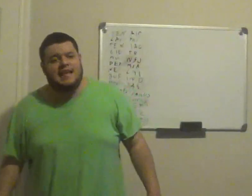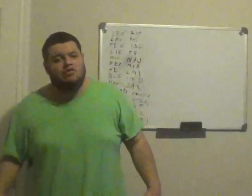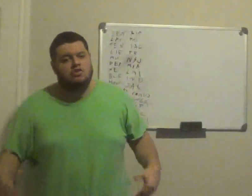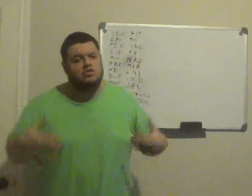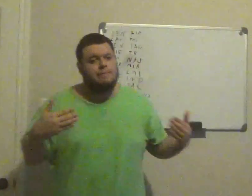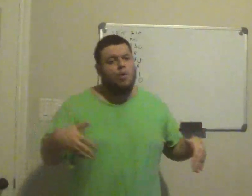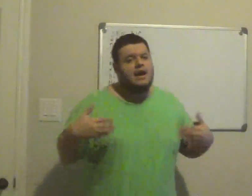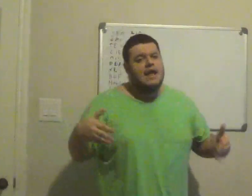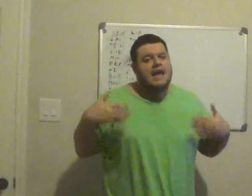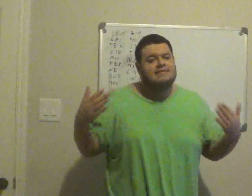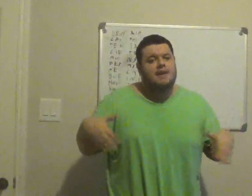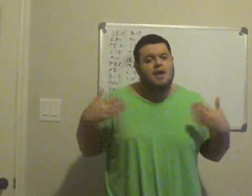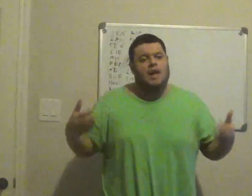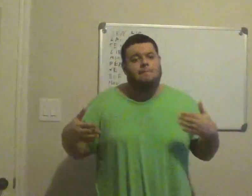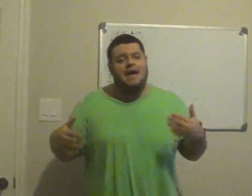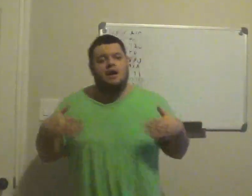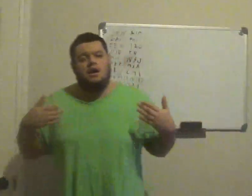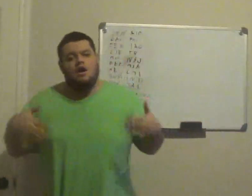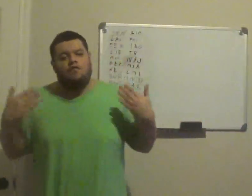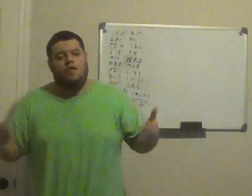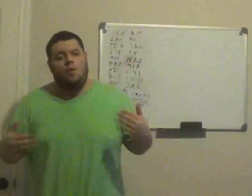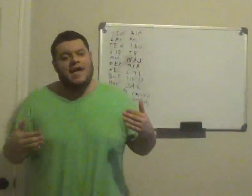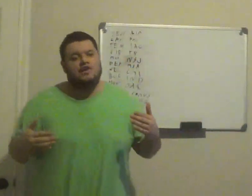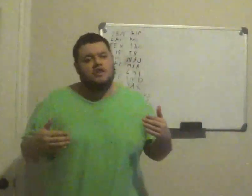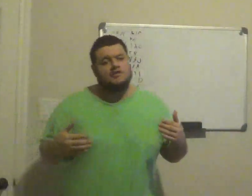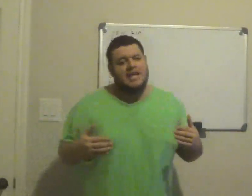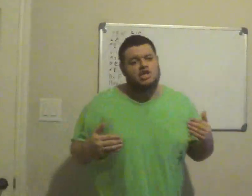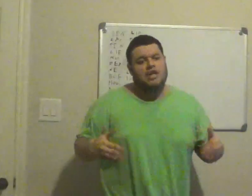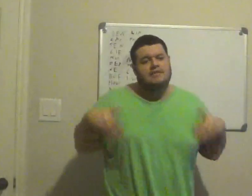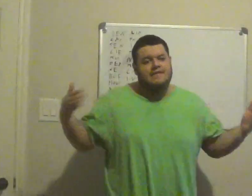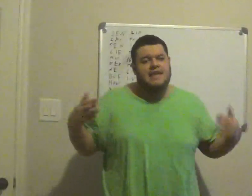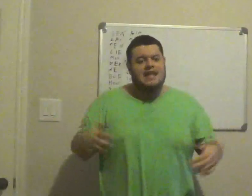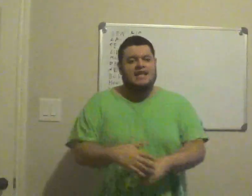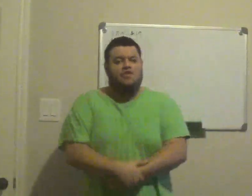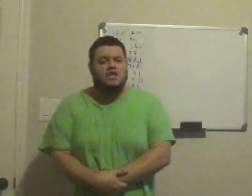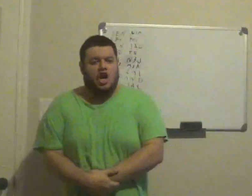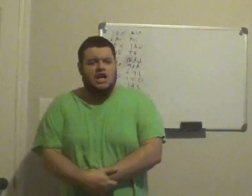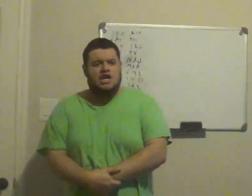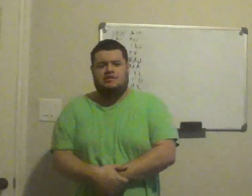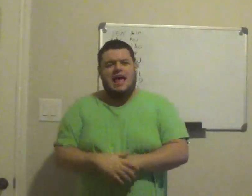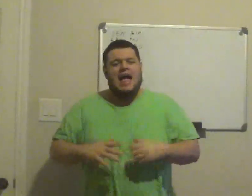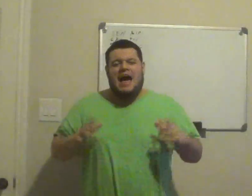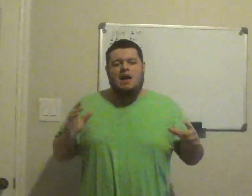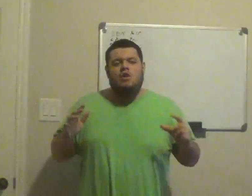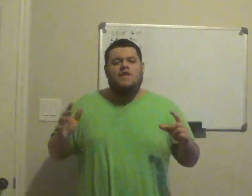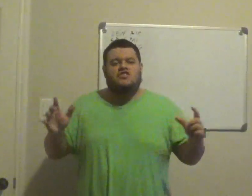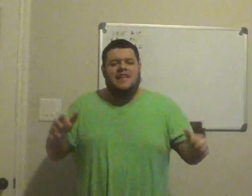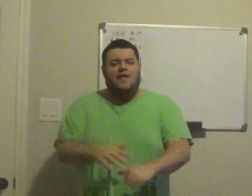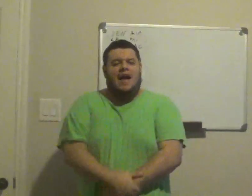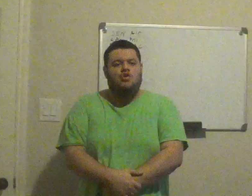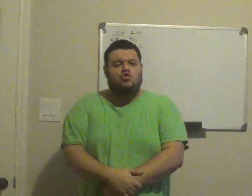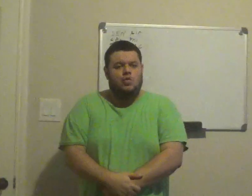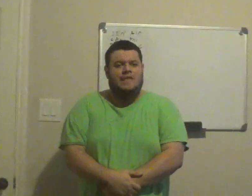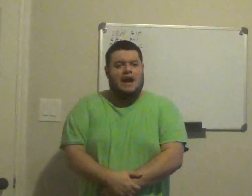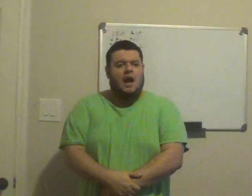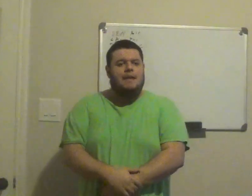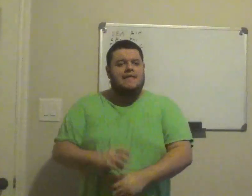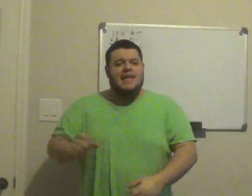sales and the support, is going to be a lot better, for the Raiders in Los Angeles, than it is for the Chargers, I don't understand, how the hell you screwed that up, the